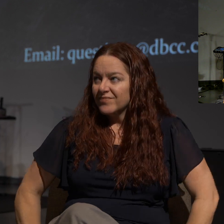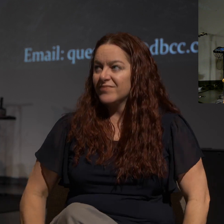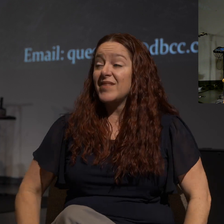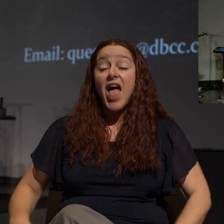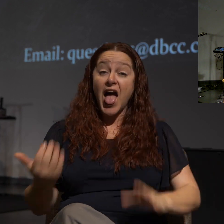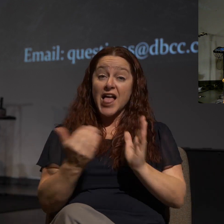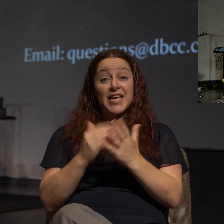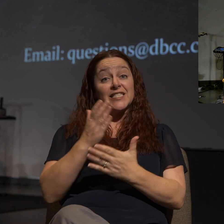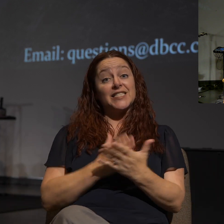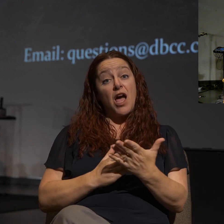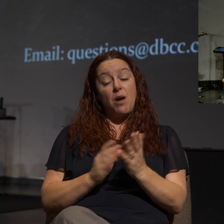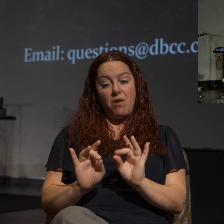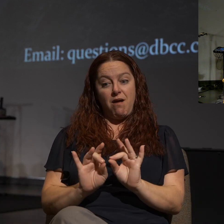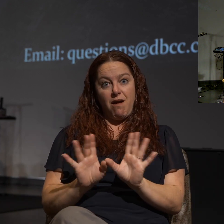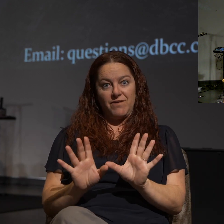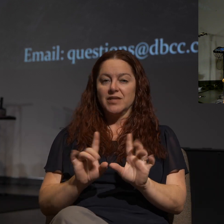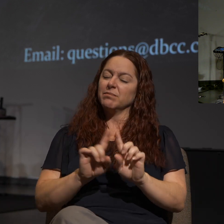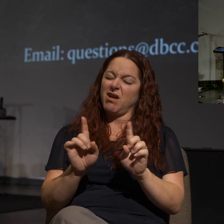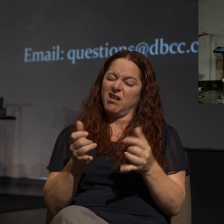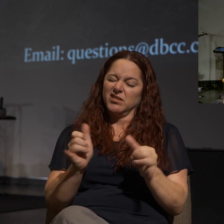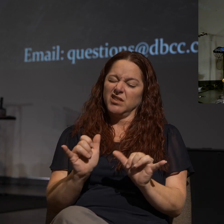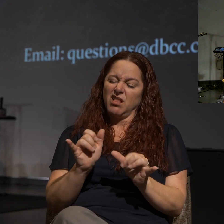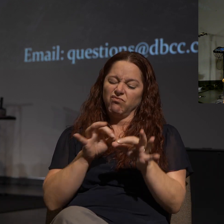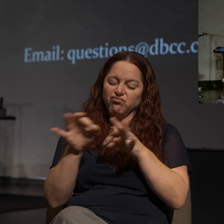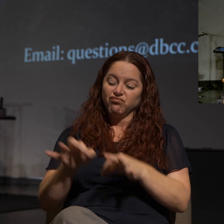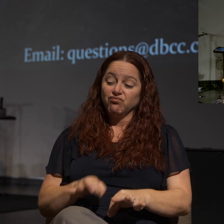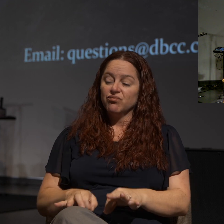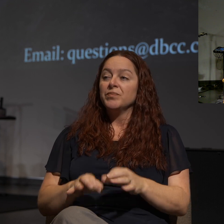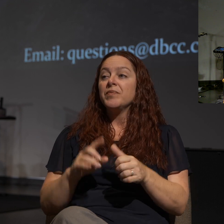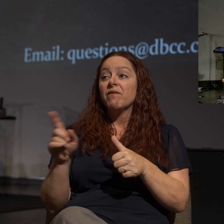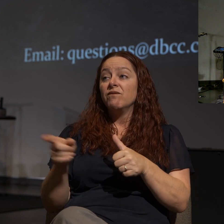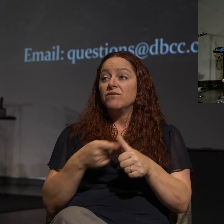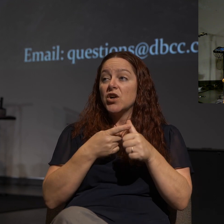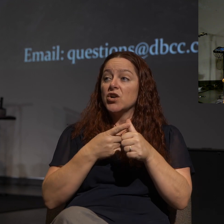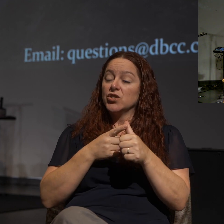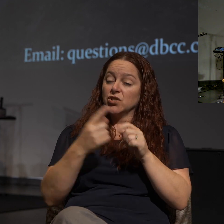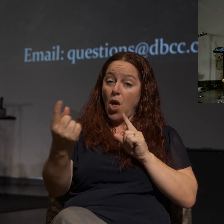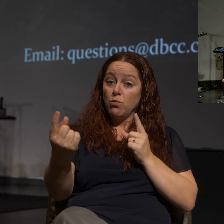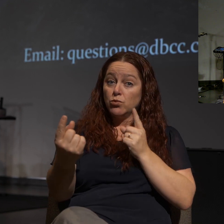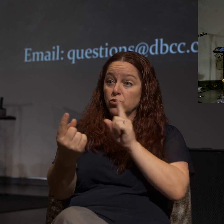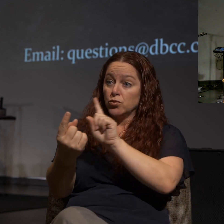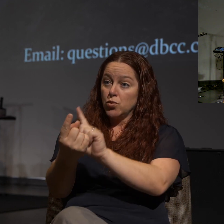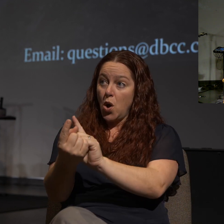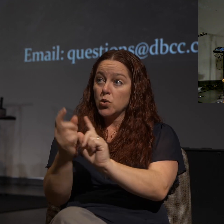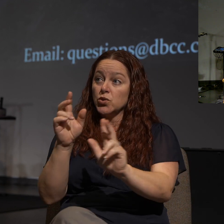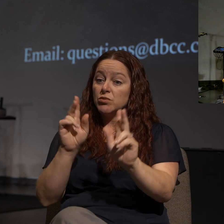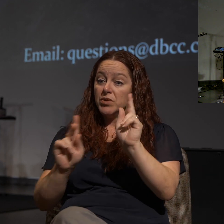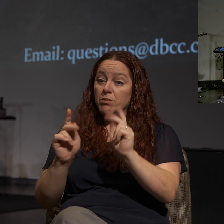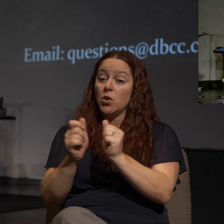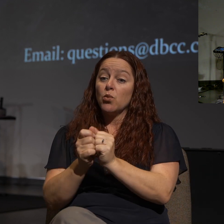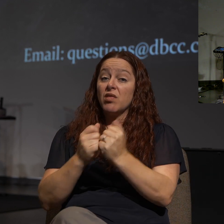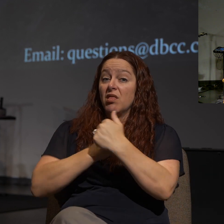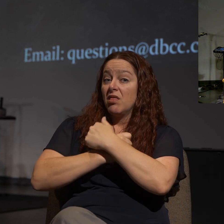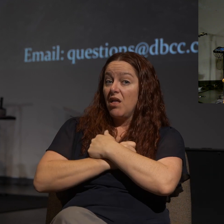but still necessary to say. First and foremost, let's approach people with love,